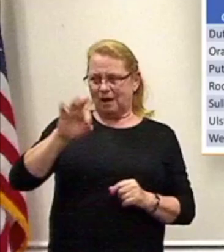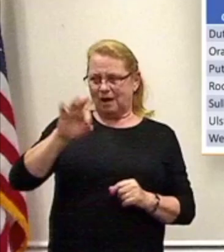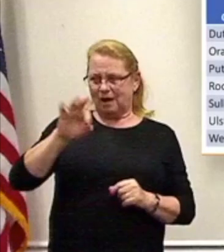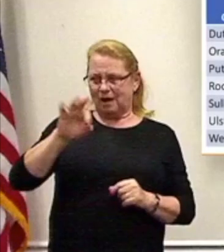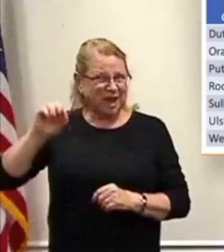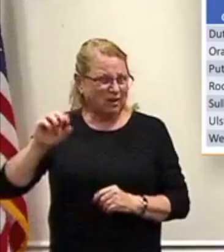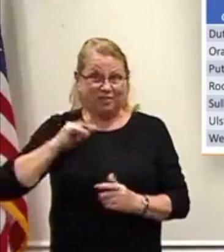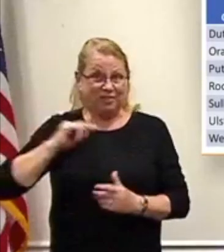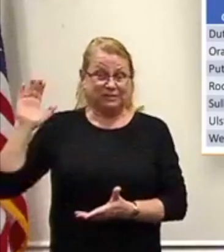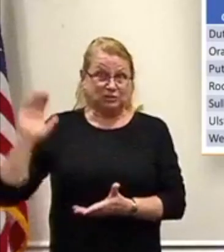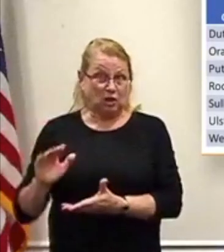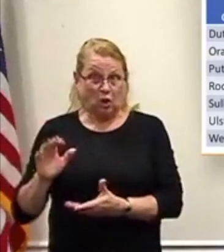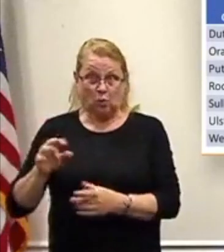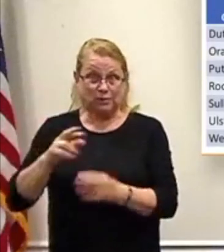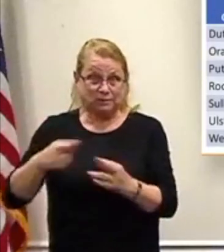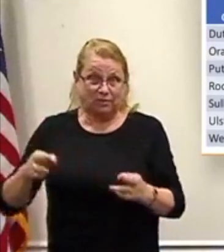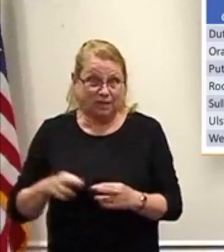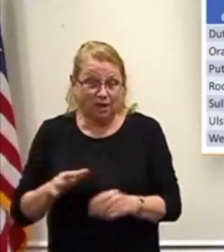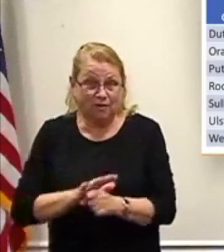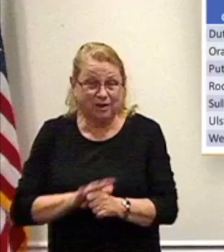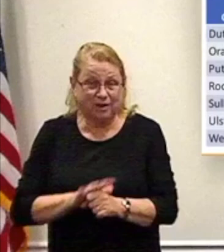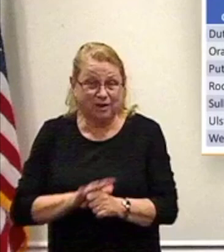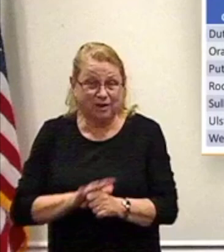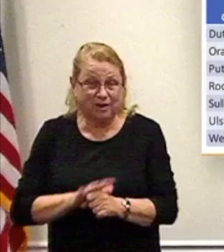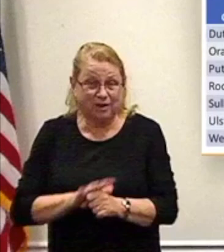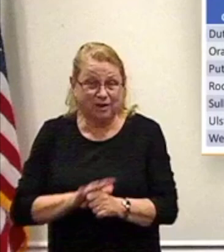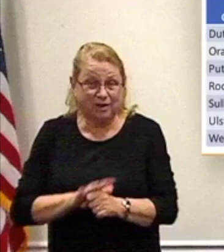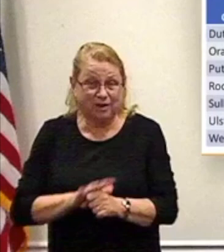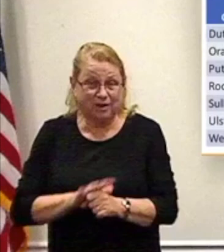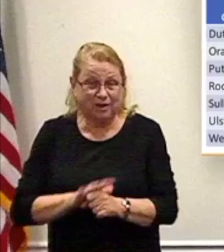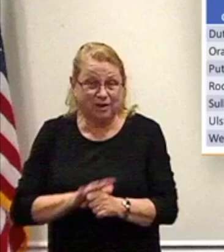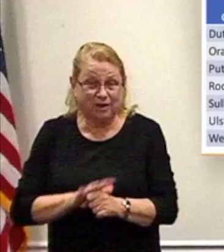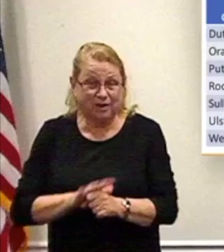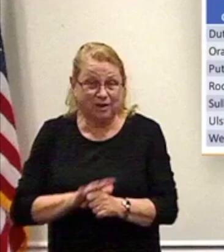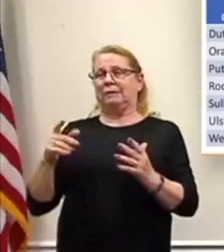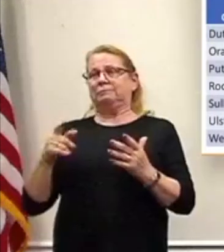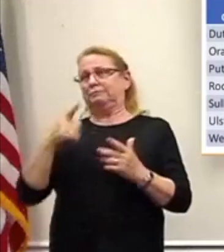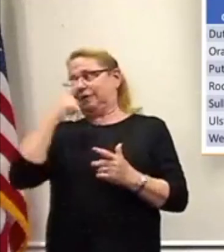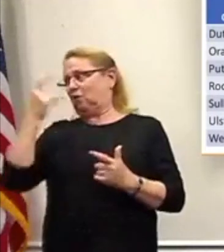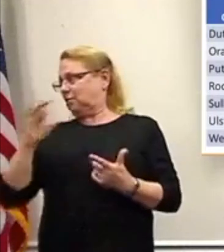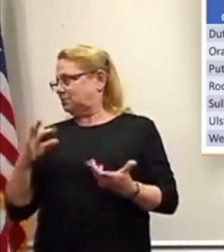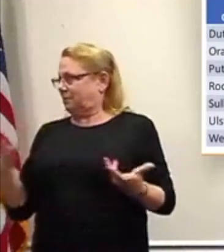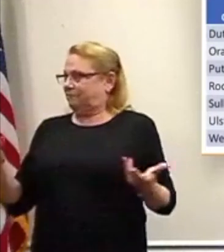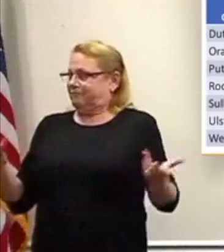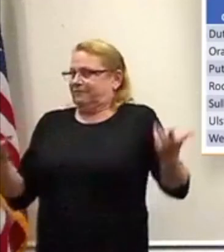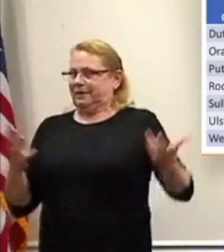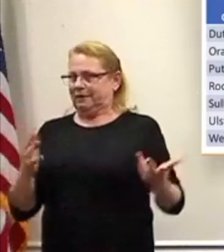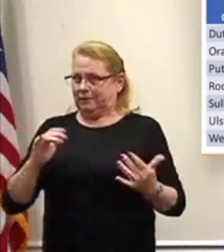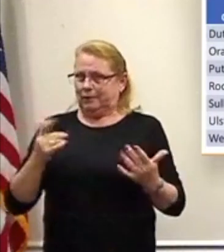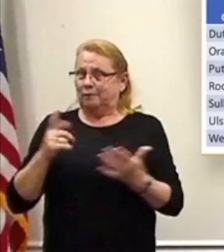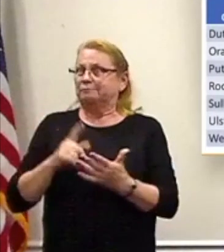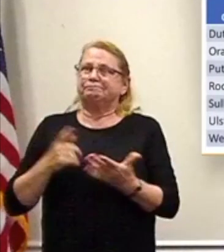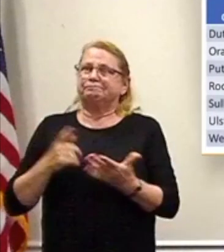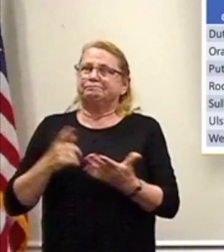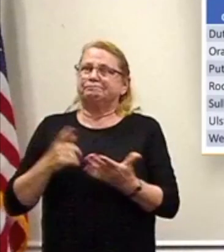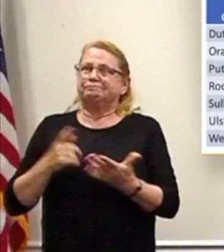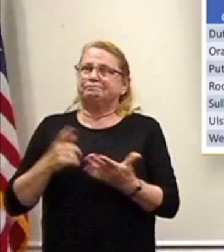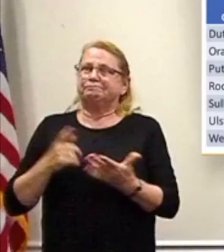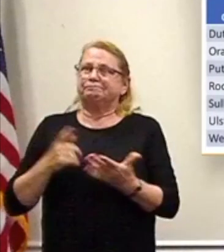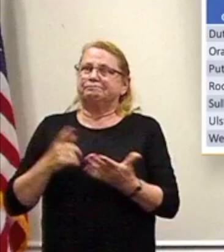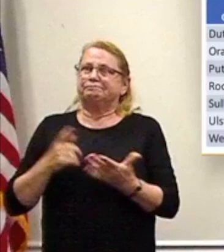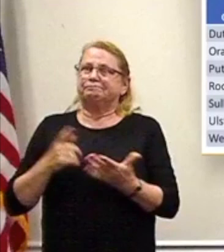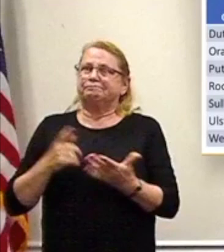by your efforts and by happenstance. This is leadership, science, your commitment, and just simply